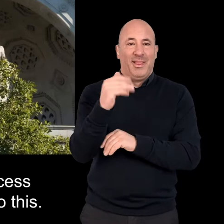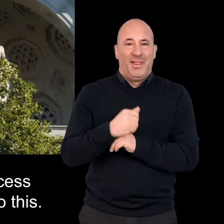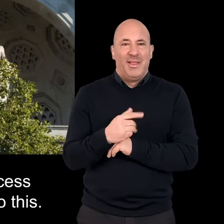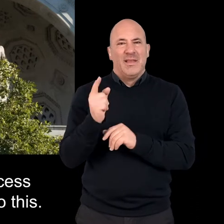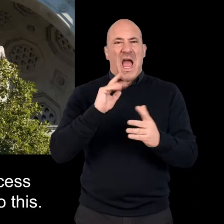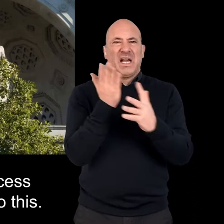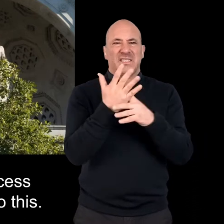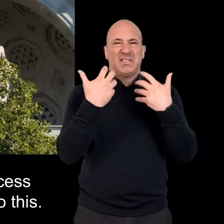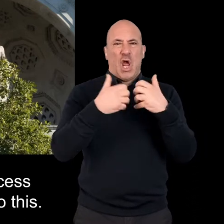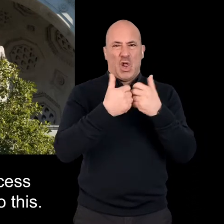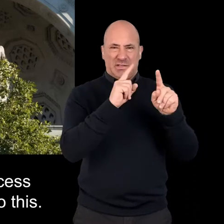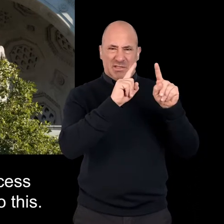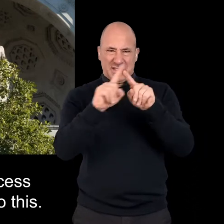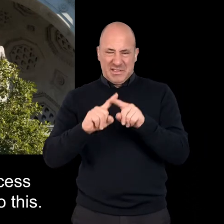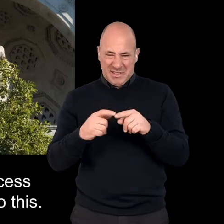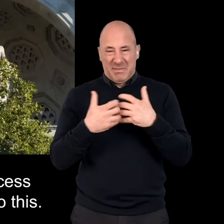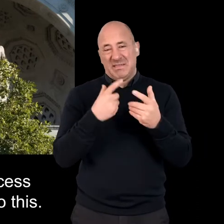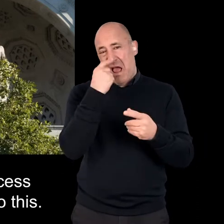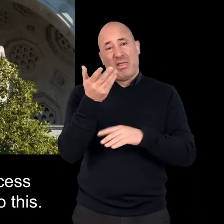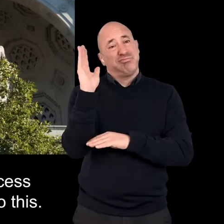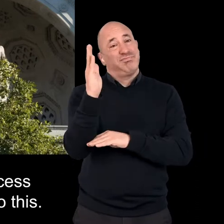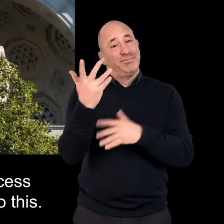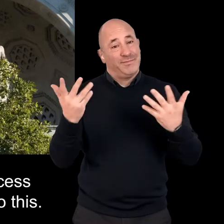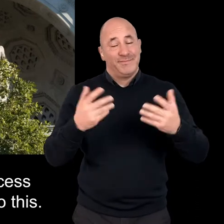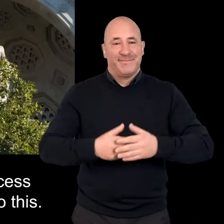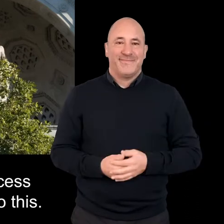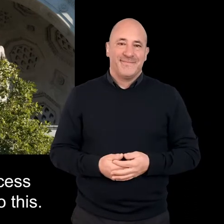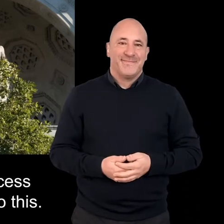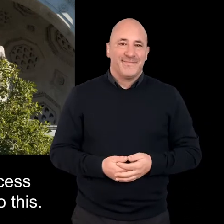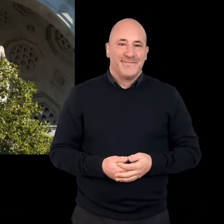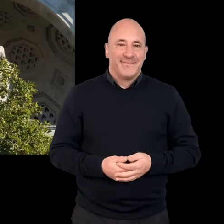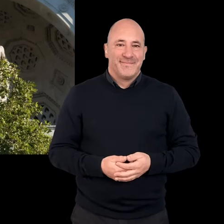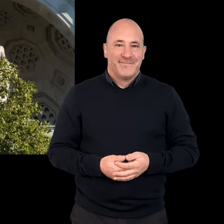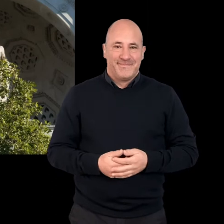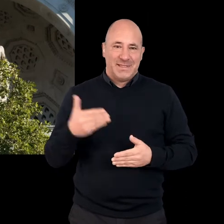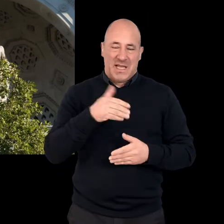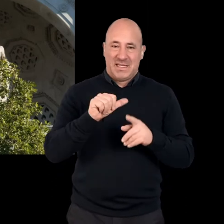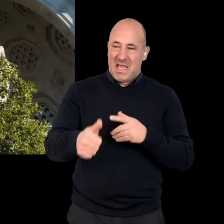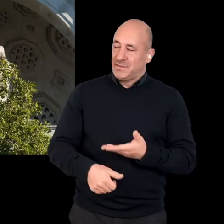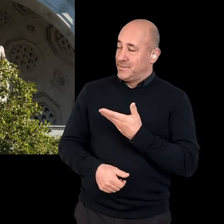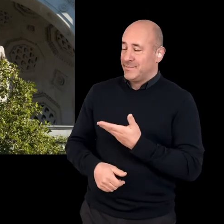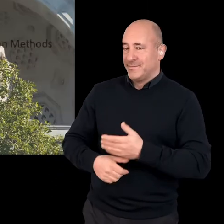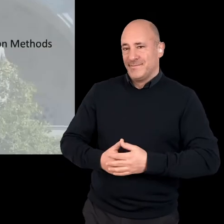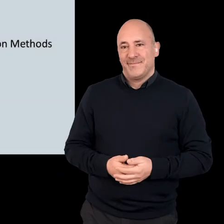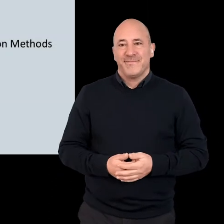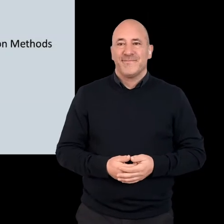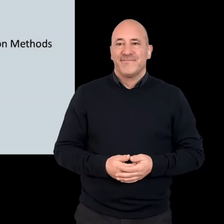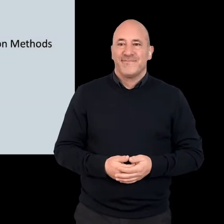and are using a range of access technologies to enable them to do this. Next slide please.